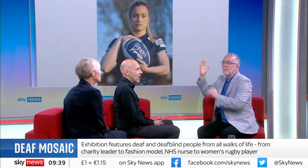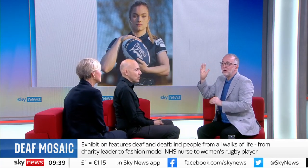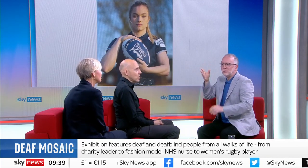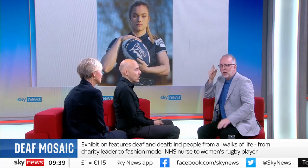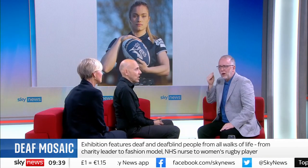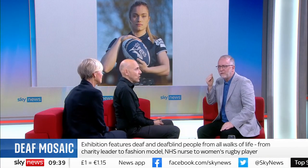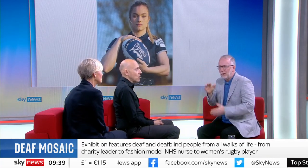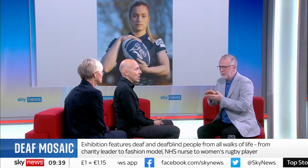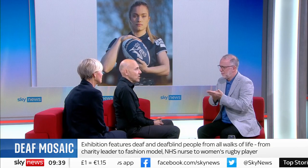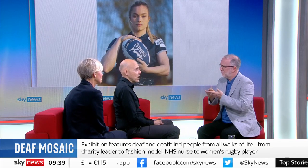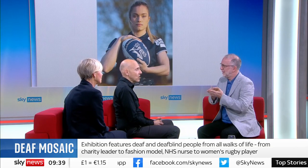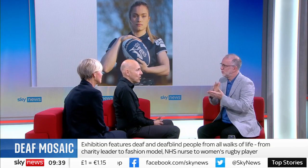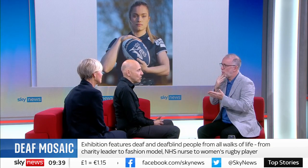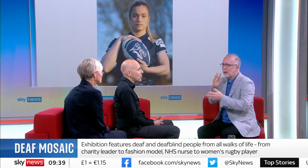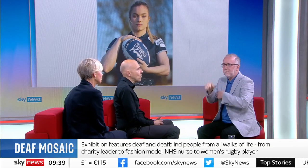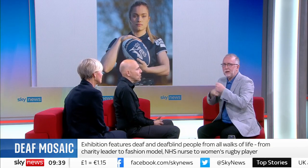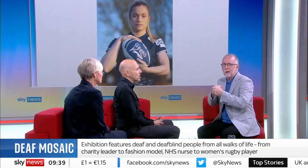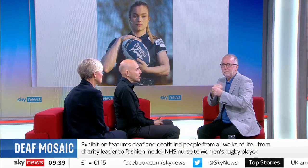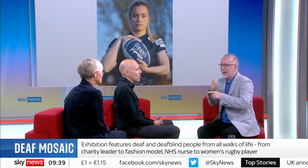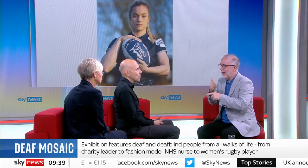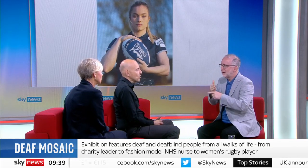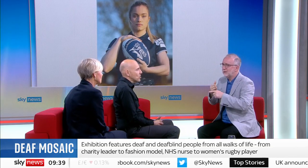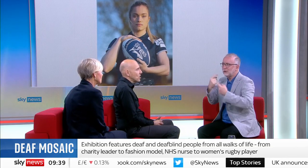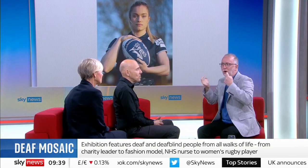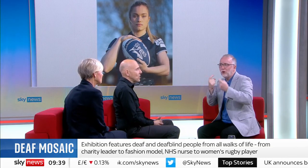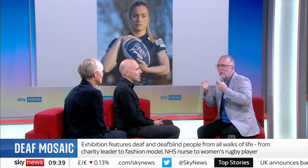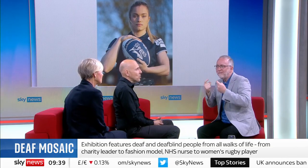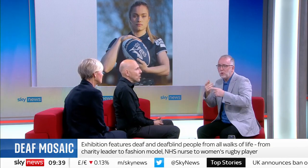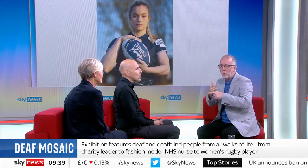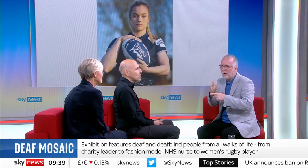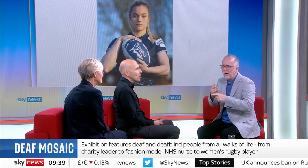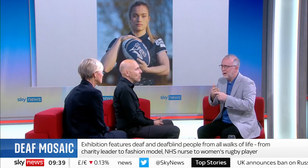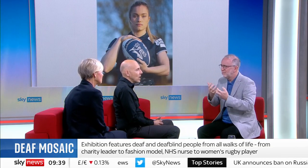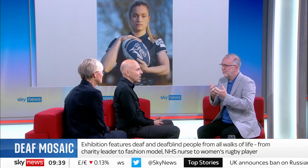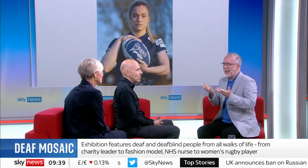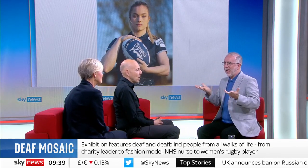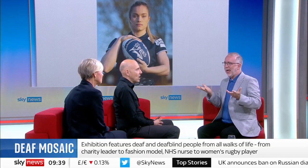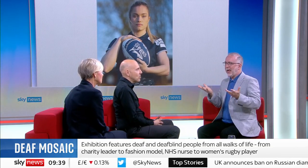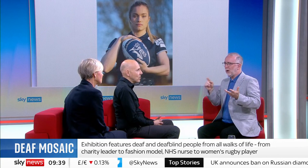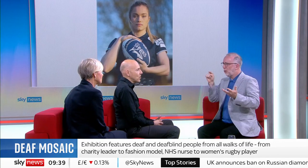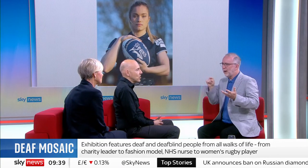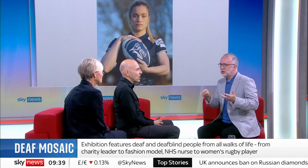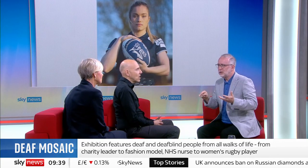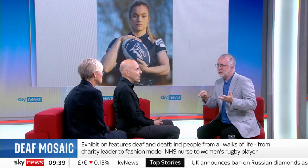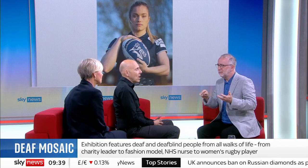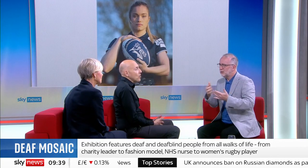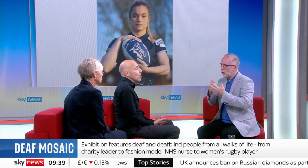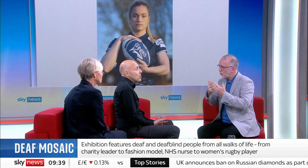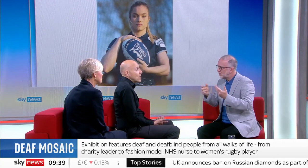adults that I knew about that I could learn from or see as role models. And so when I thought about my career and my future, I thought there were many